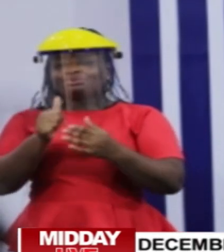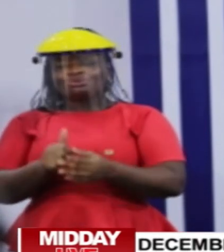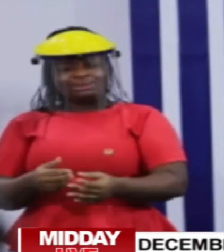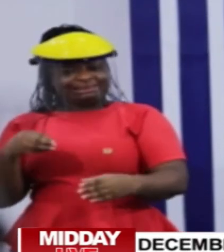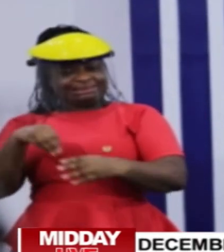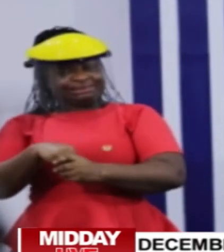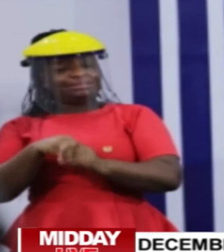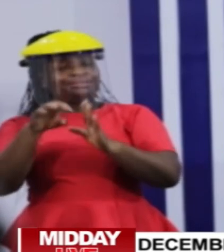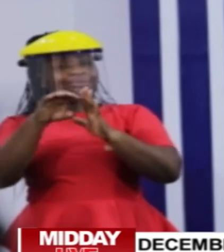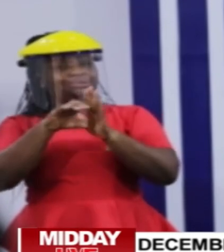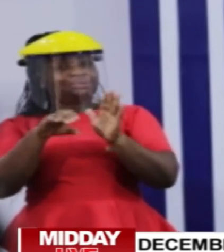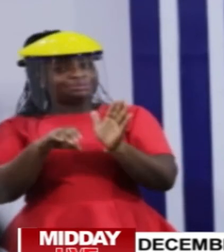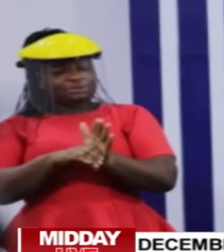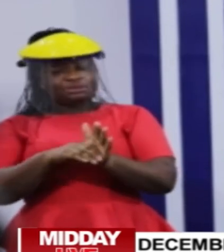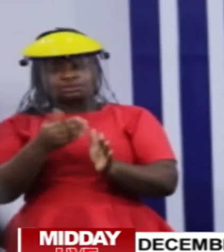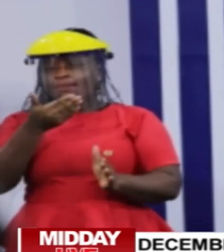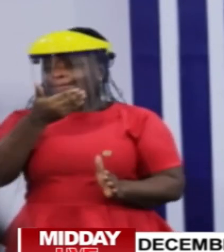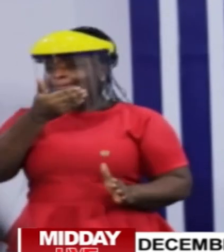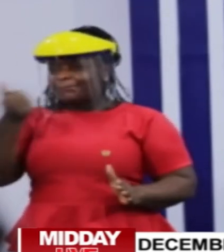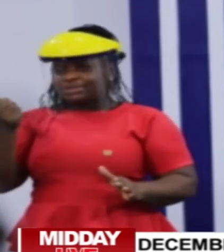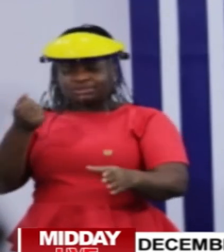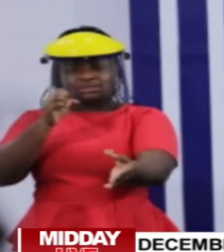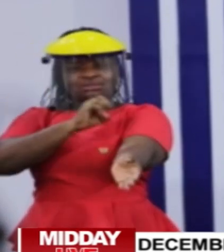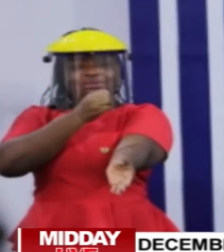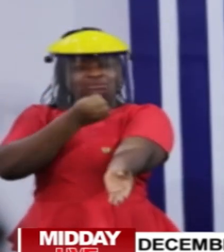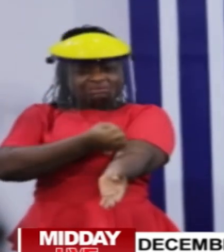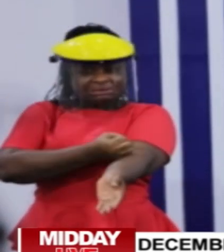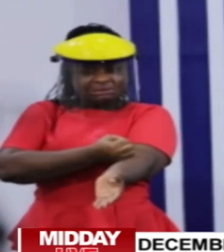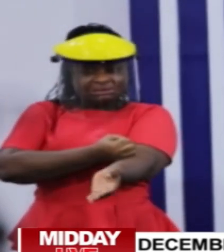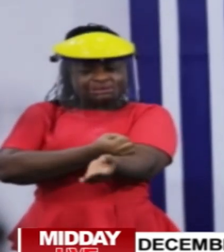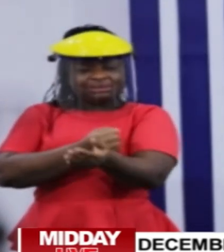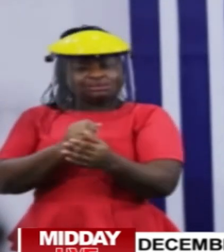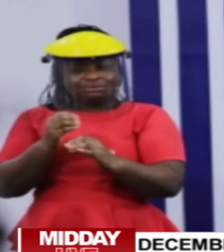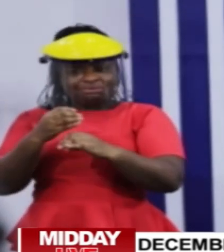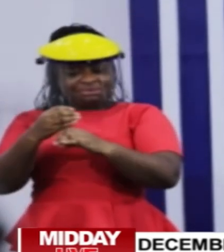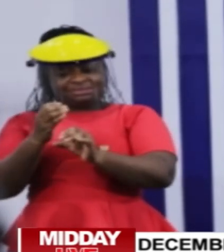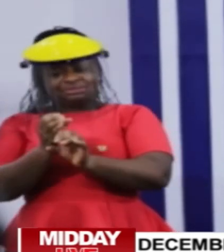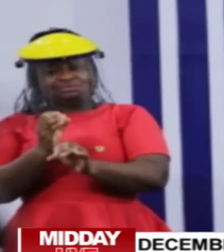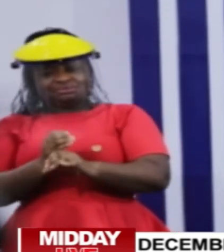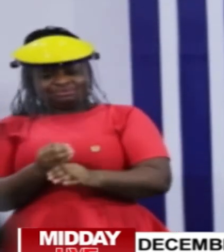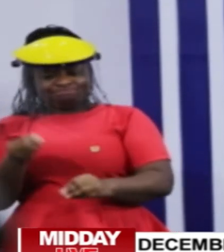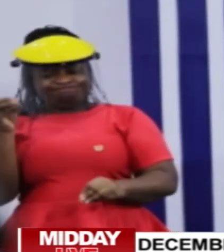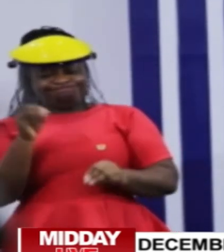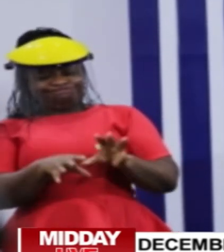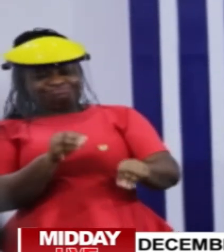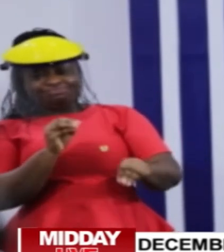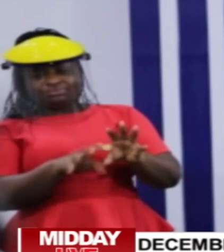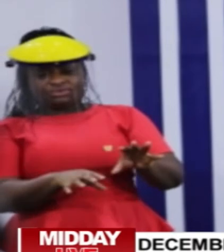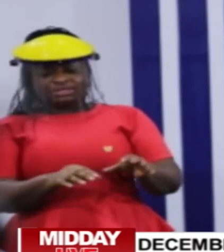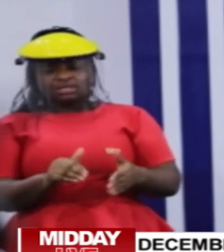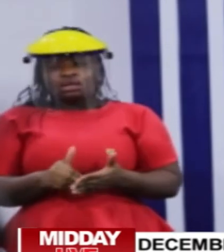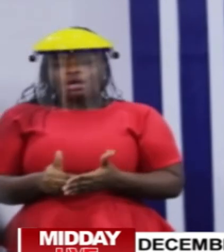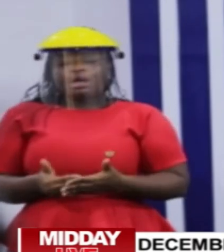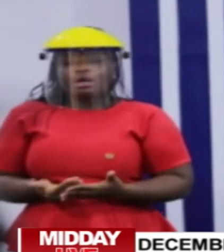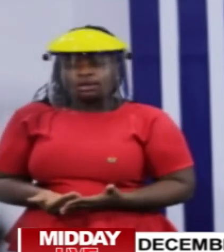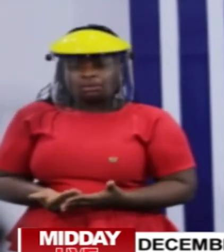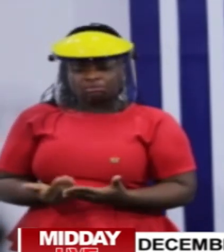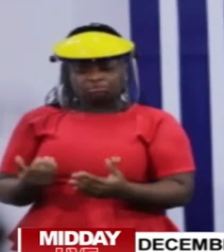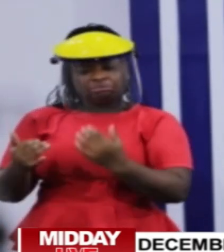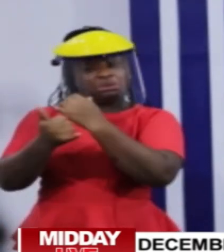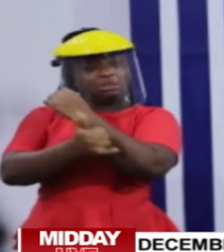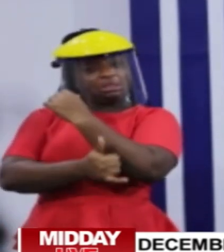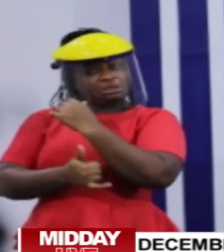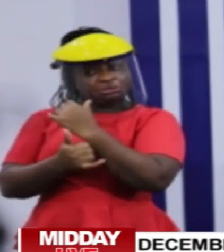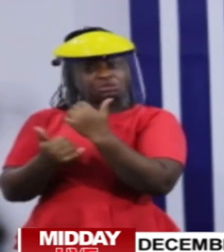Constitution, our best energies, our innovation, our creativity should be invested in exploring how a country